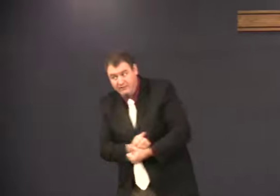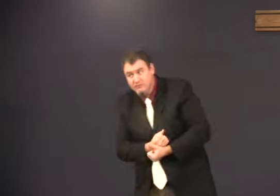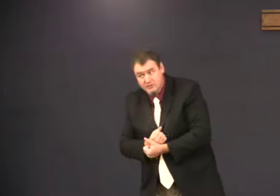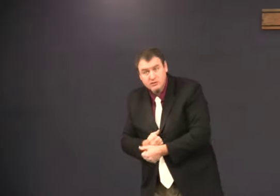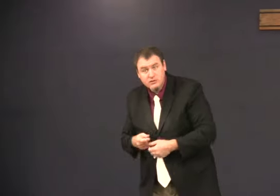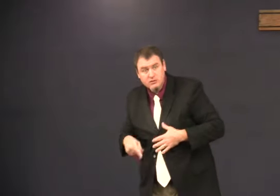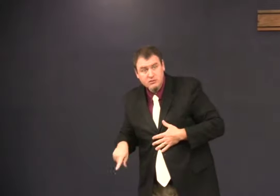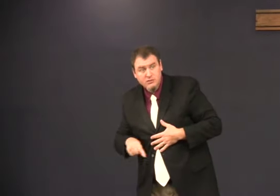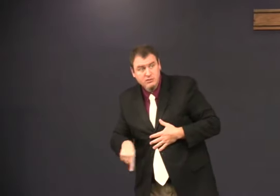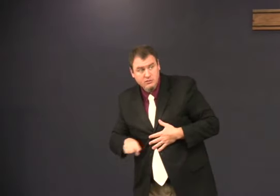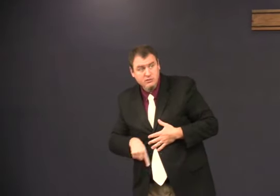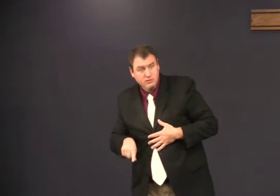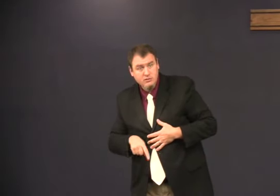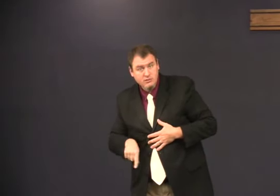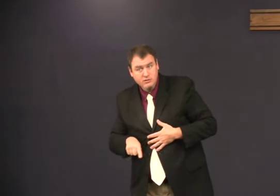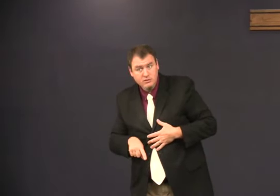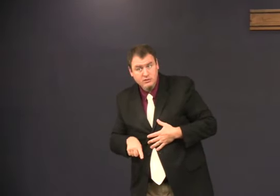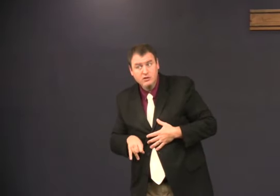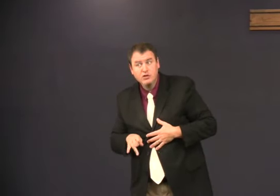the Greek people in me, and many of them owned slaves.